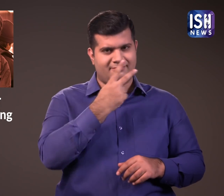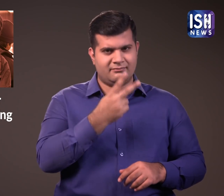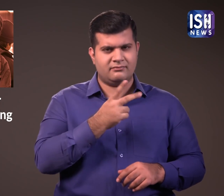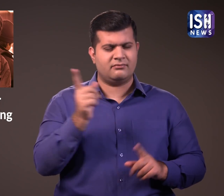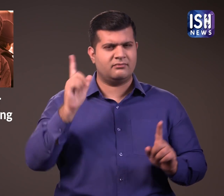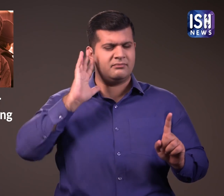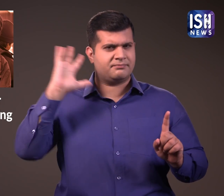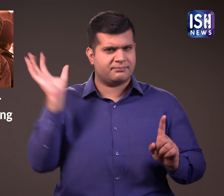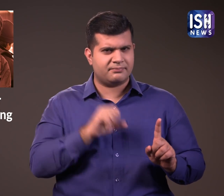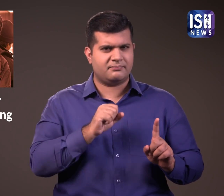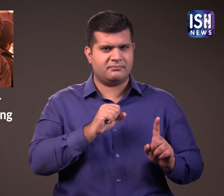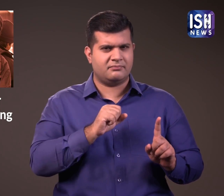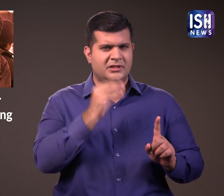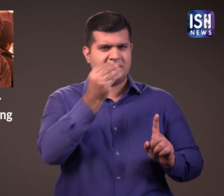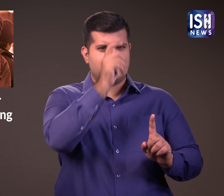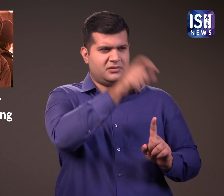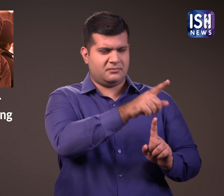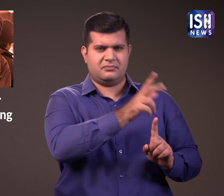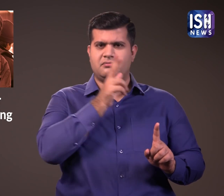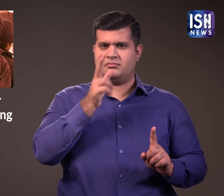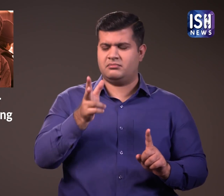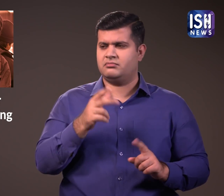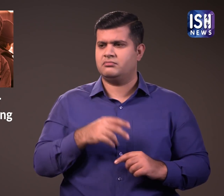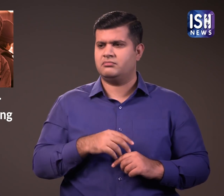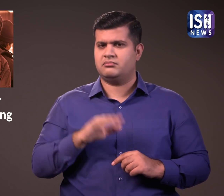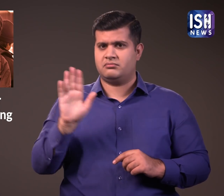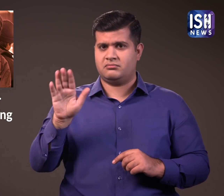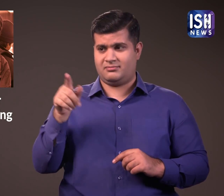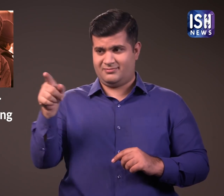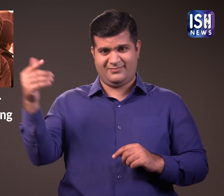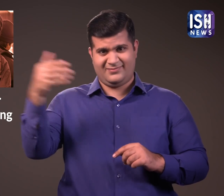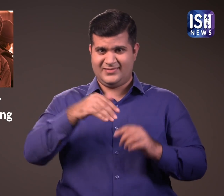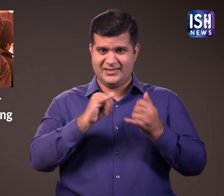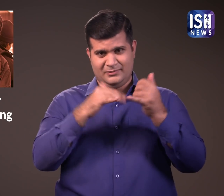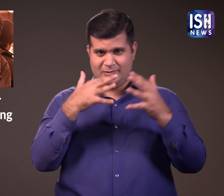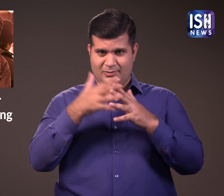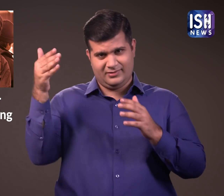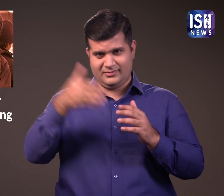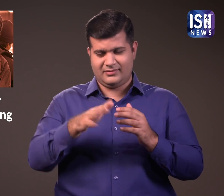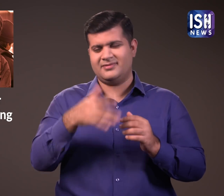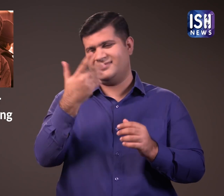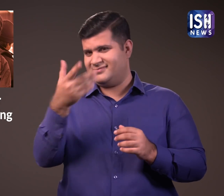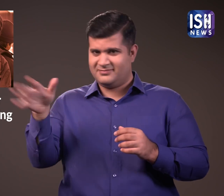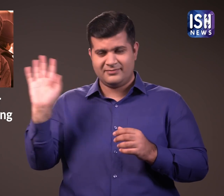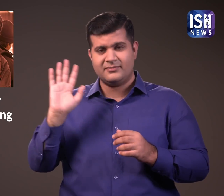He found that two persons claiming to be police officers accessed CCTV footage from the cemetery